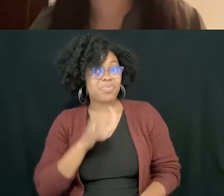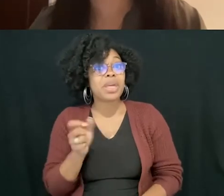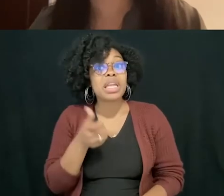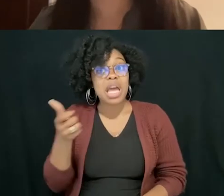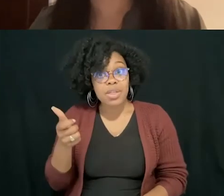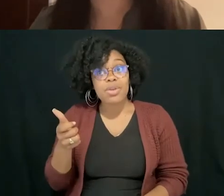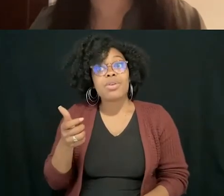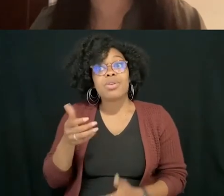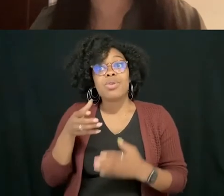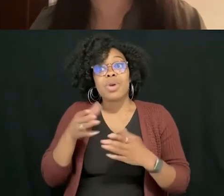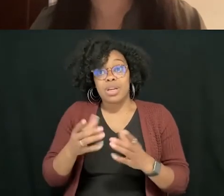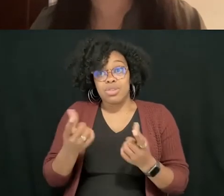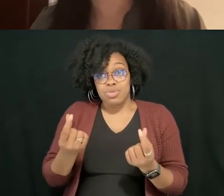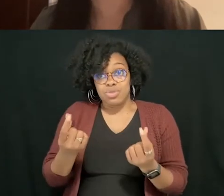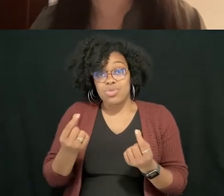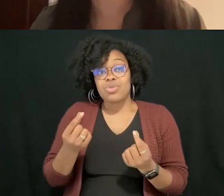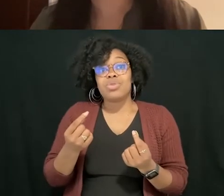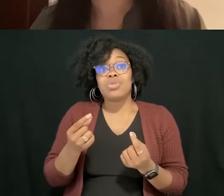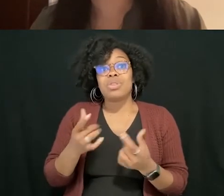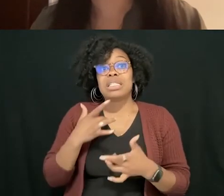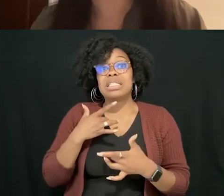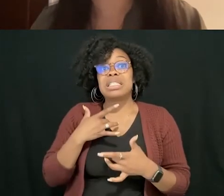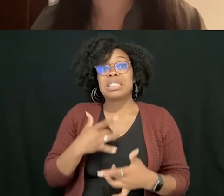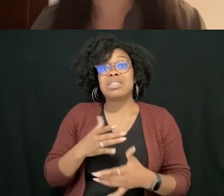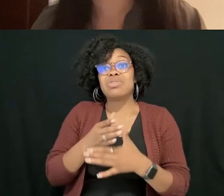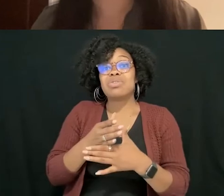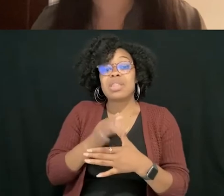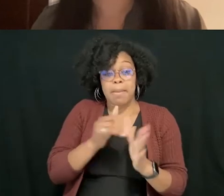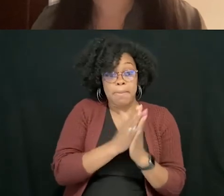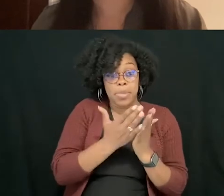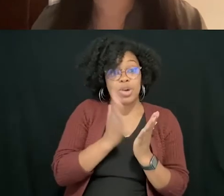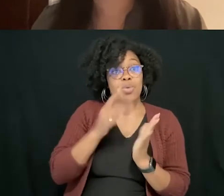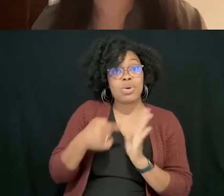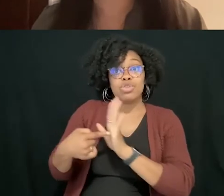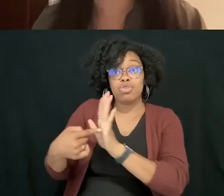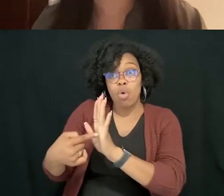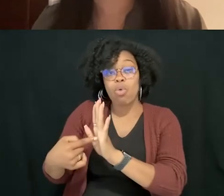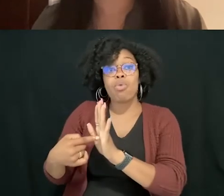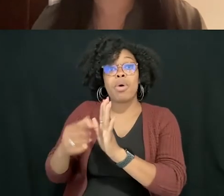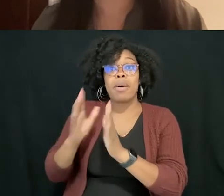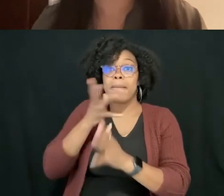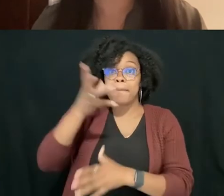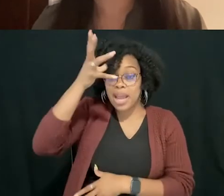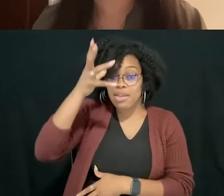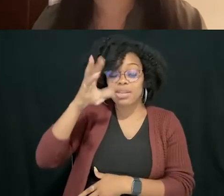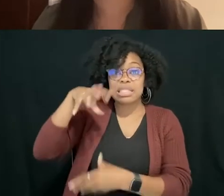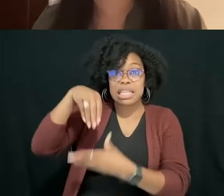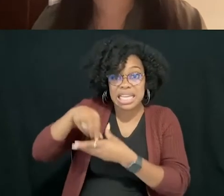that they share the book with parents in their school community. And especially when it's a